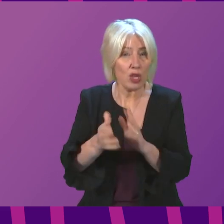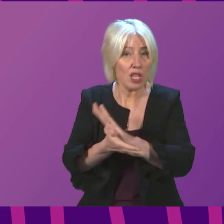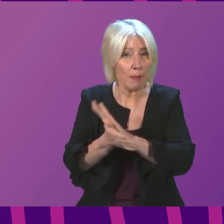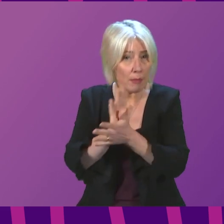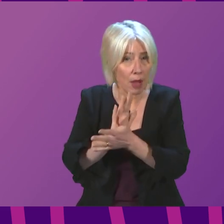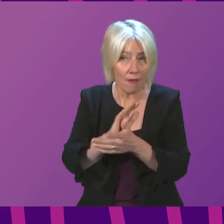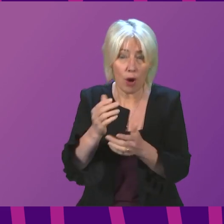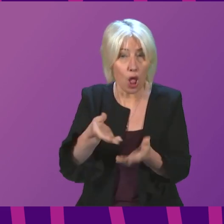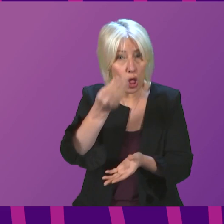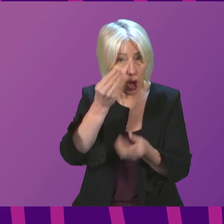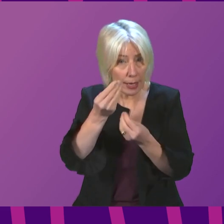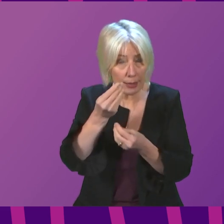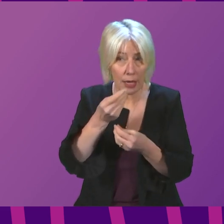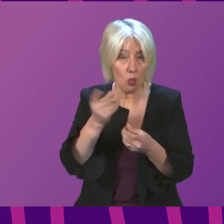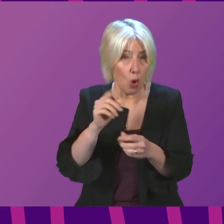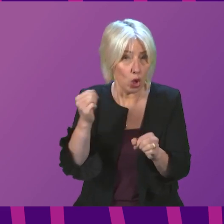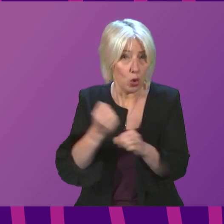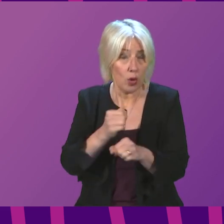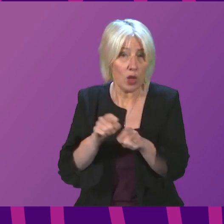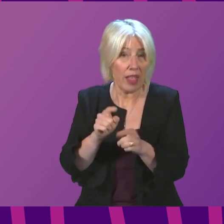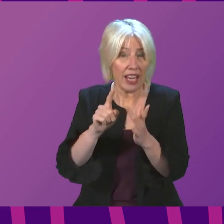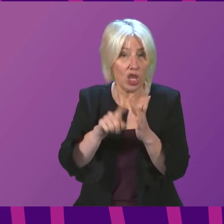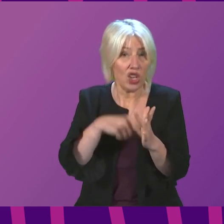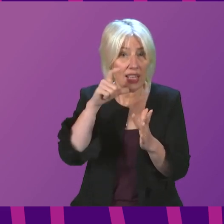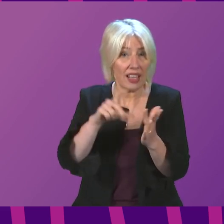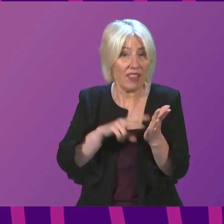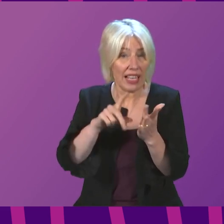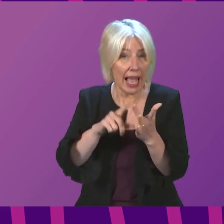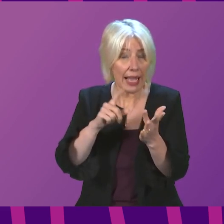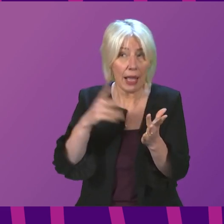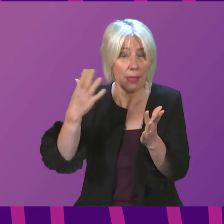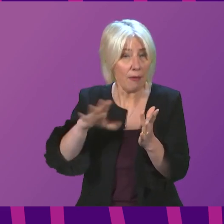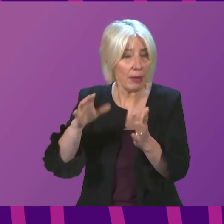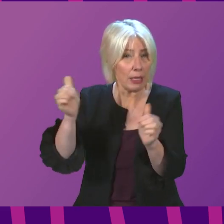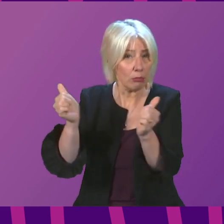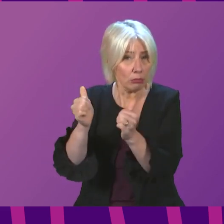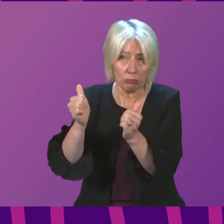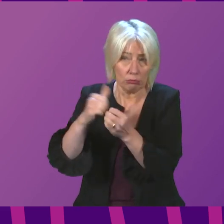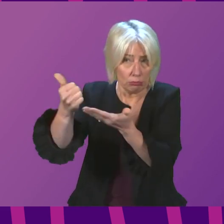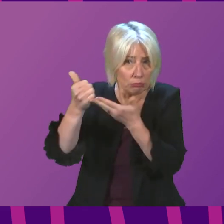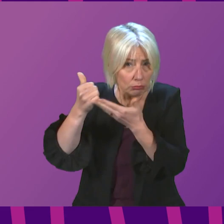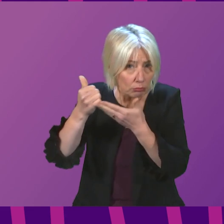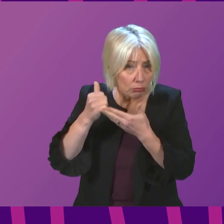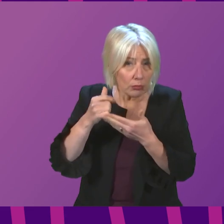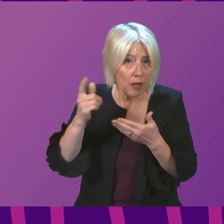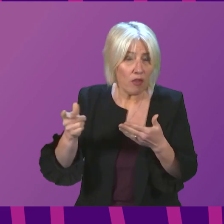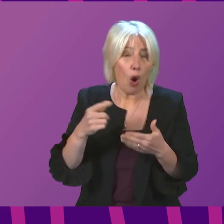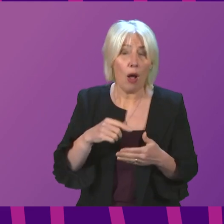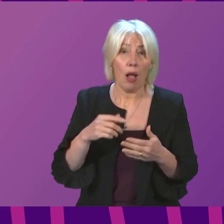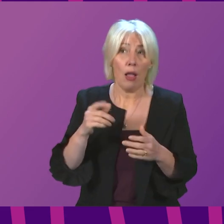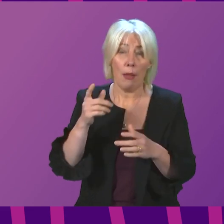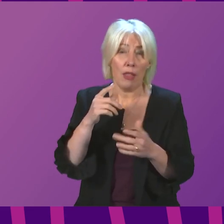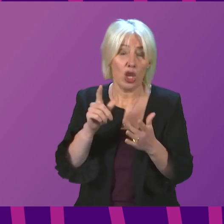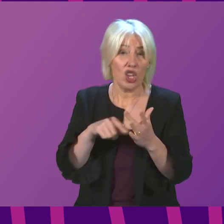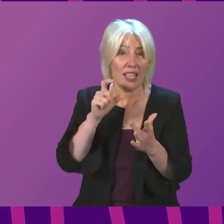and whether she has received any update from the GCVI following the approval of the Pfizer vaccine by the MHRA for 5- to 11-year